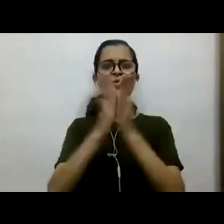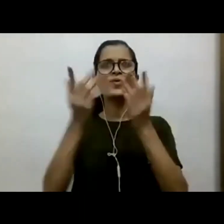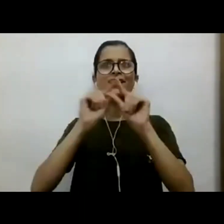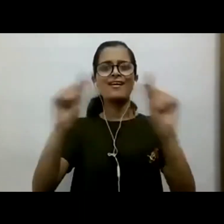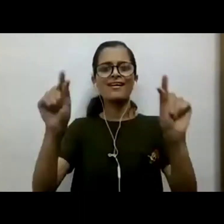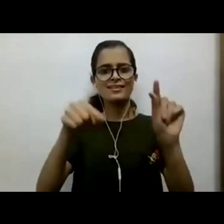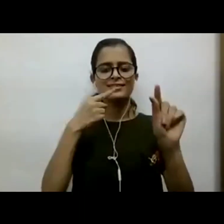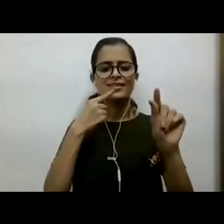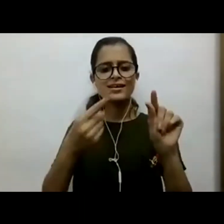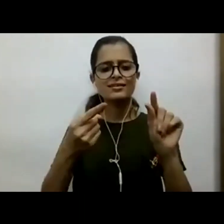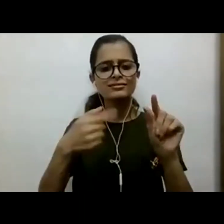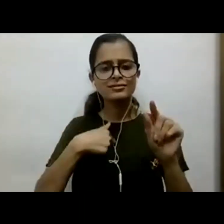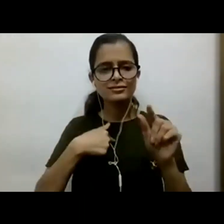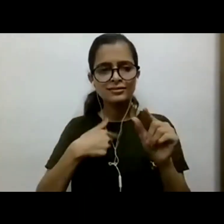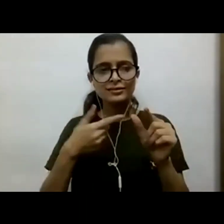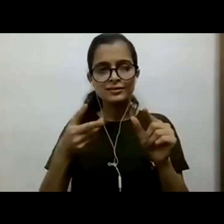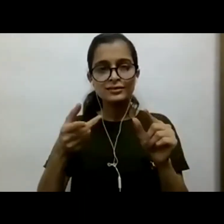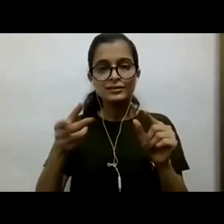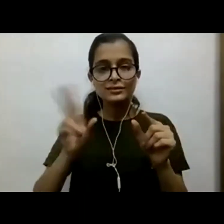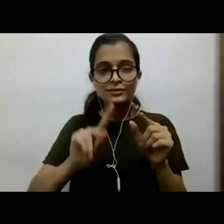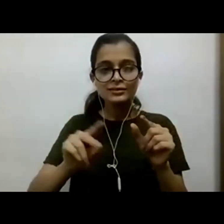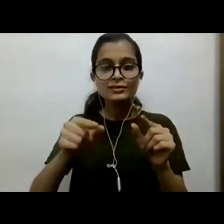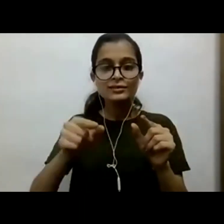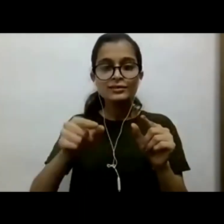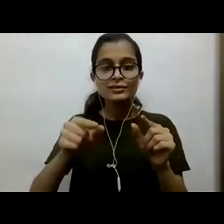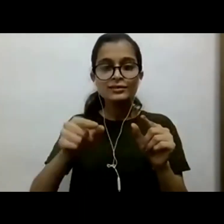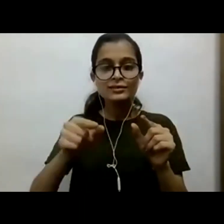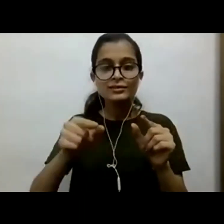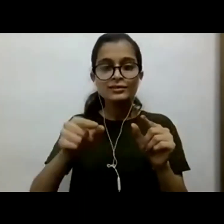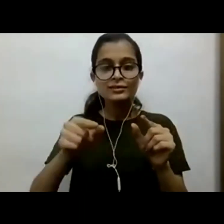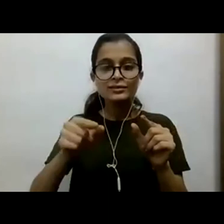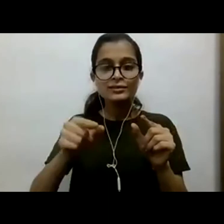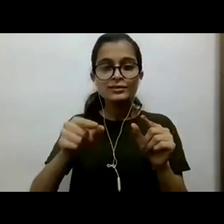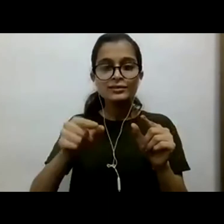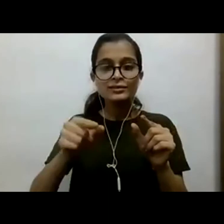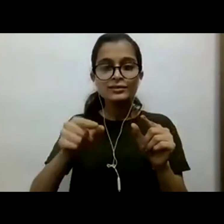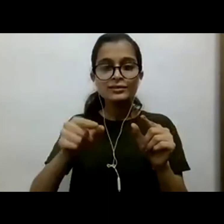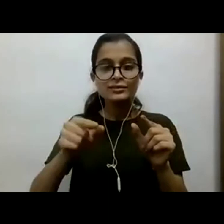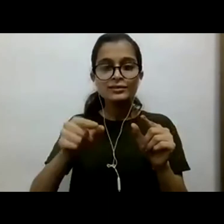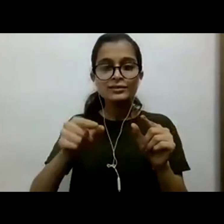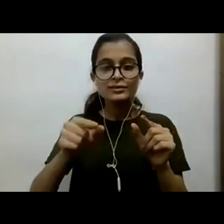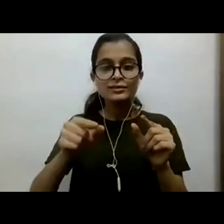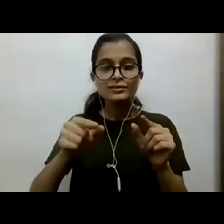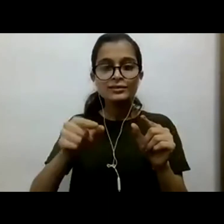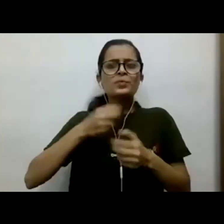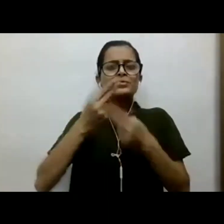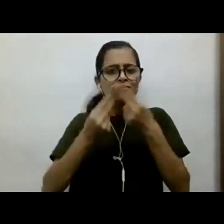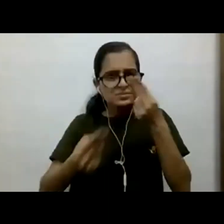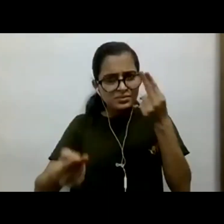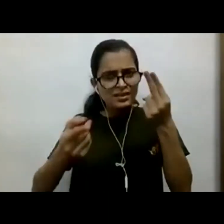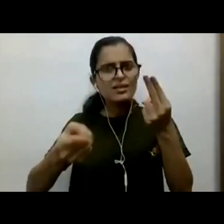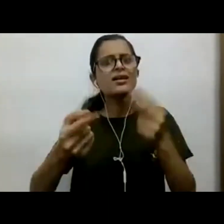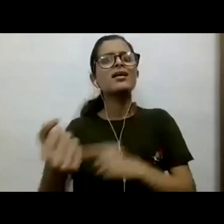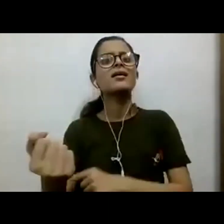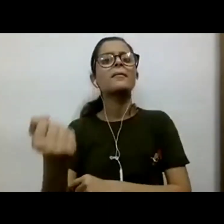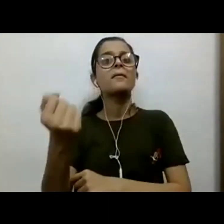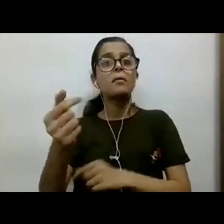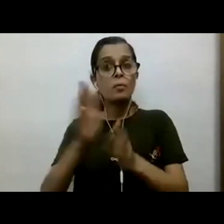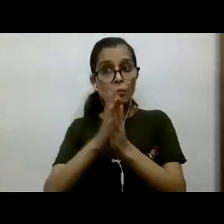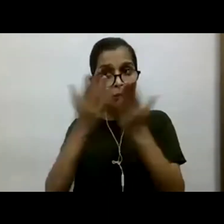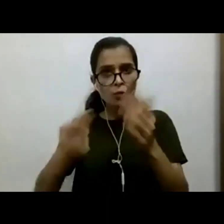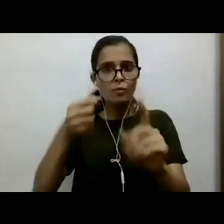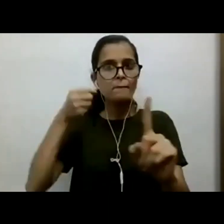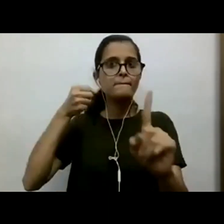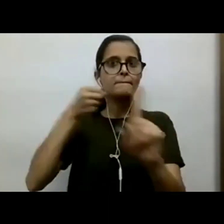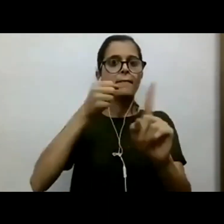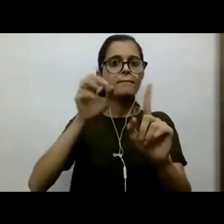rice twice a day? And exactly one of the children put up the power of the book. That